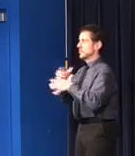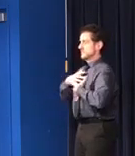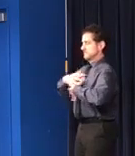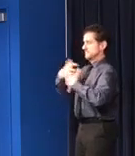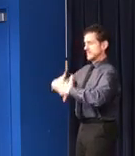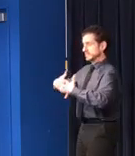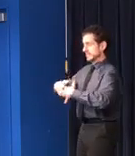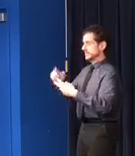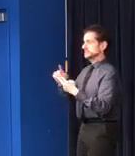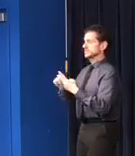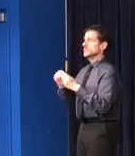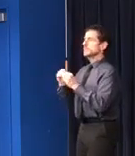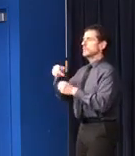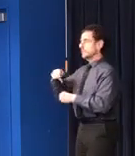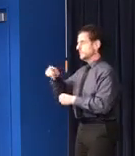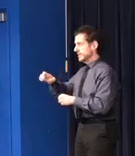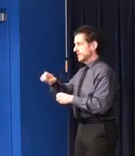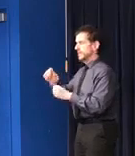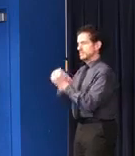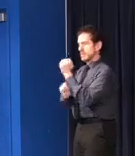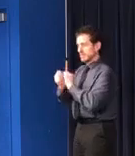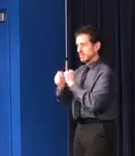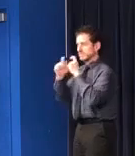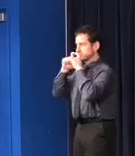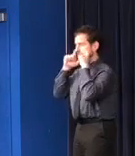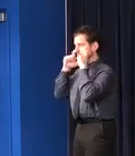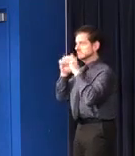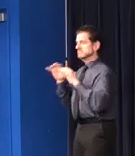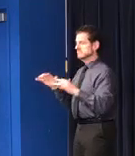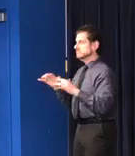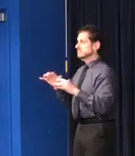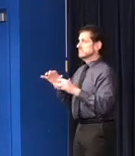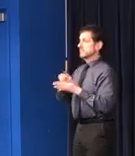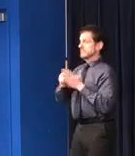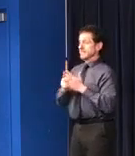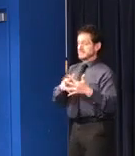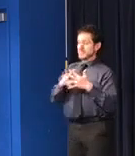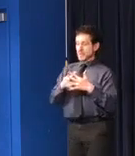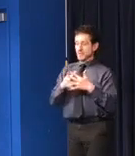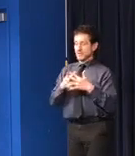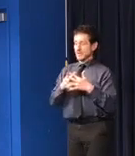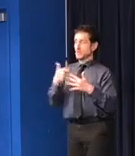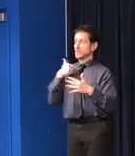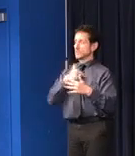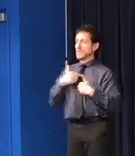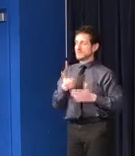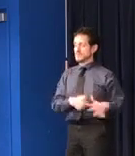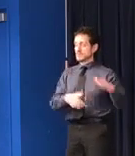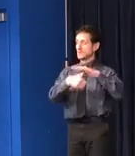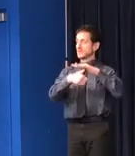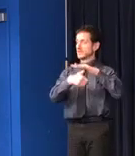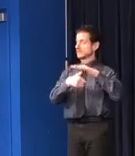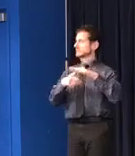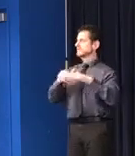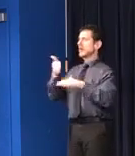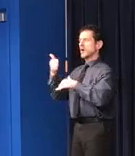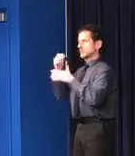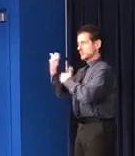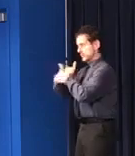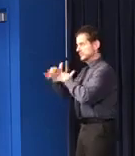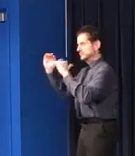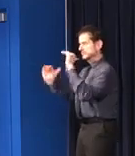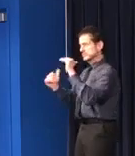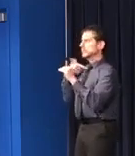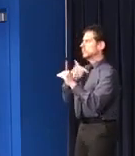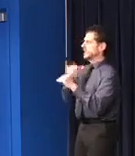It will prioritize Americans over foreign countries and allow states on the front lines to access the